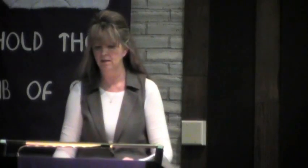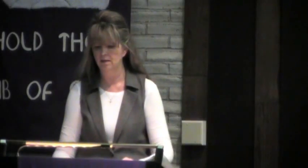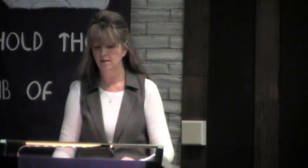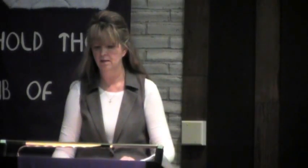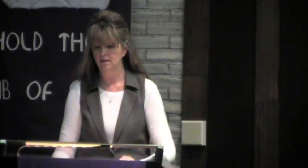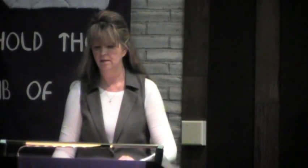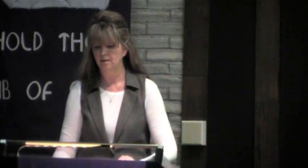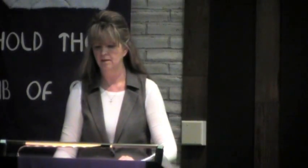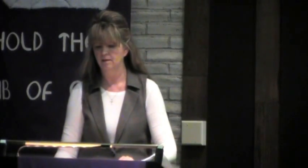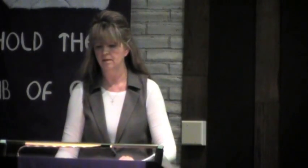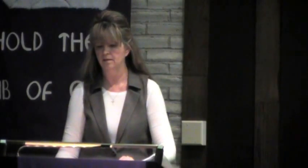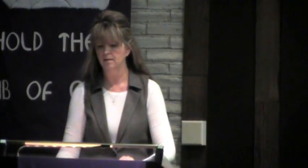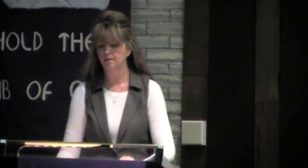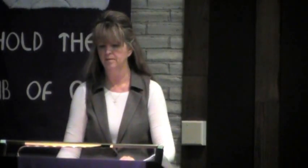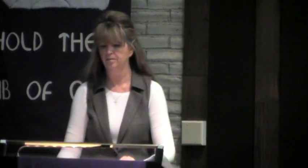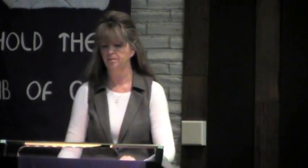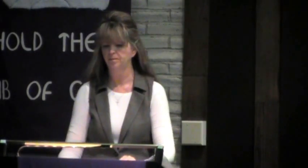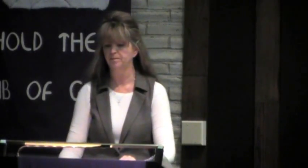I can see God in them.